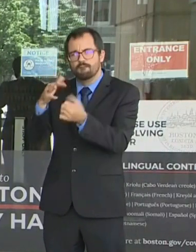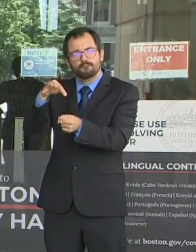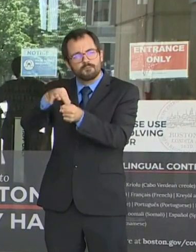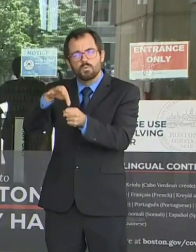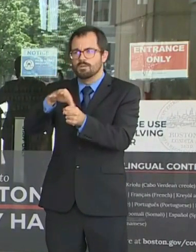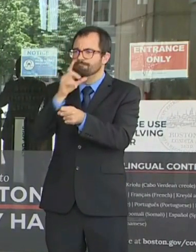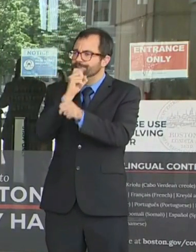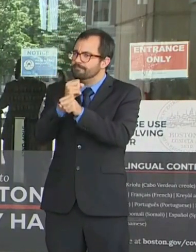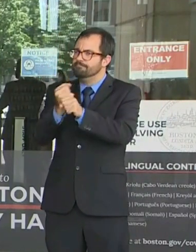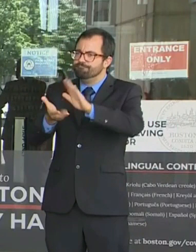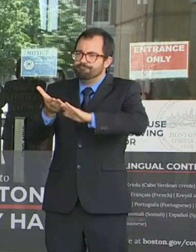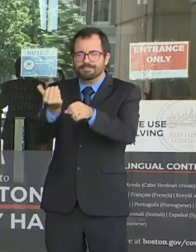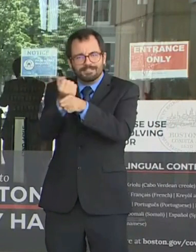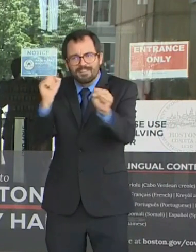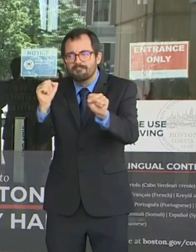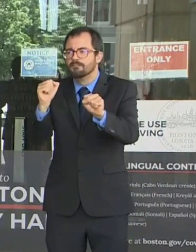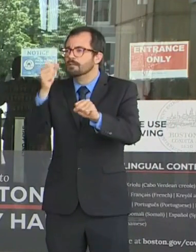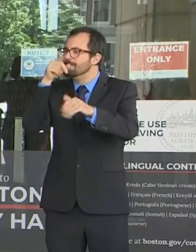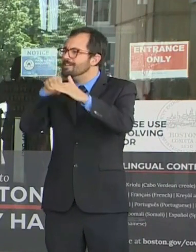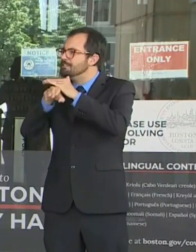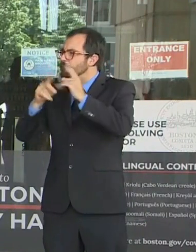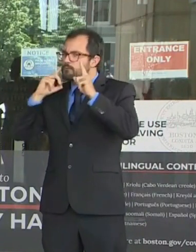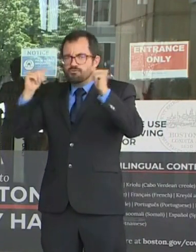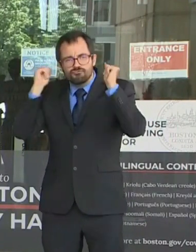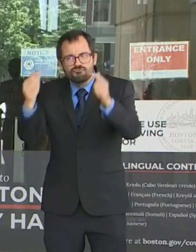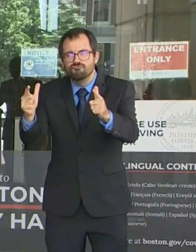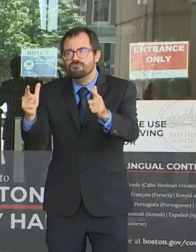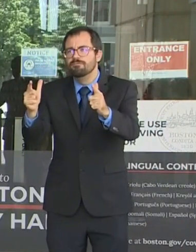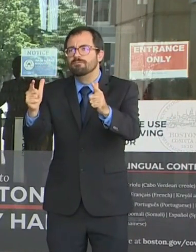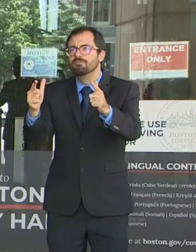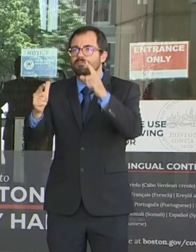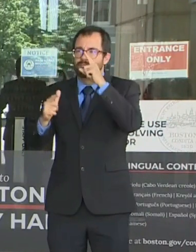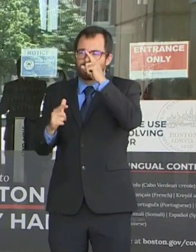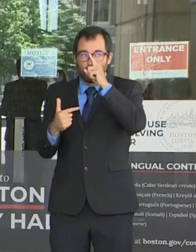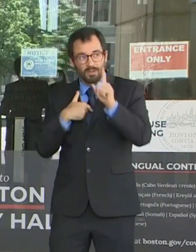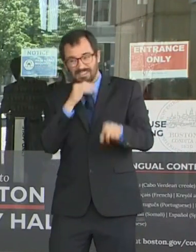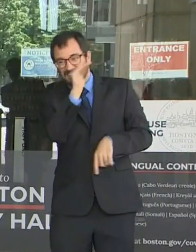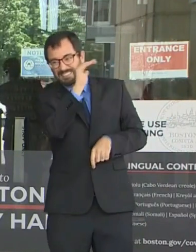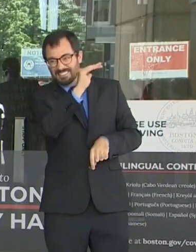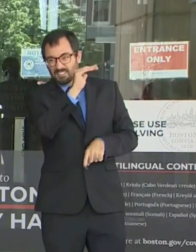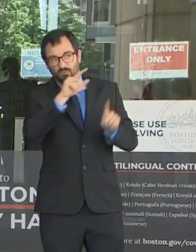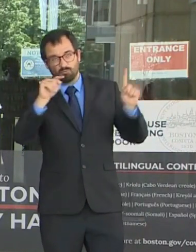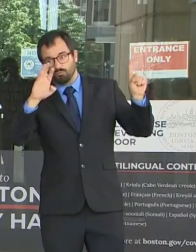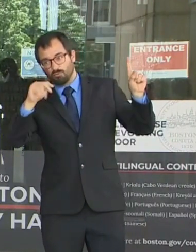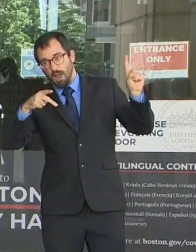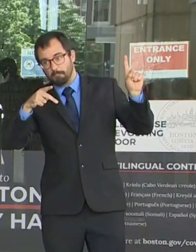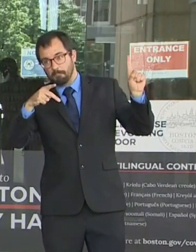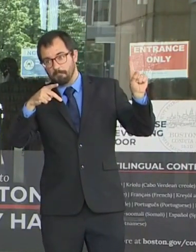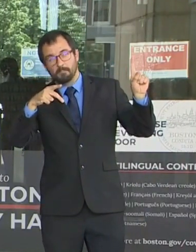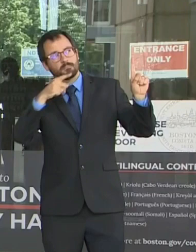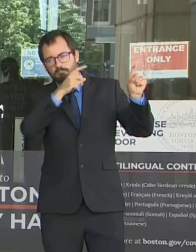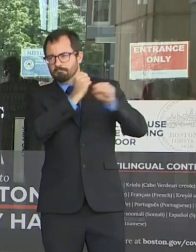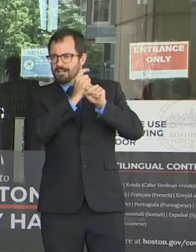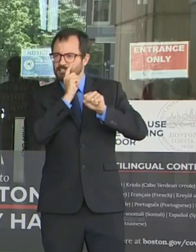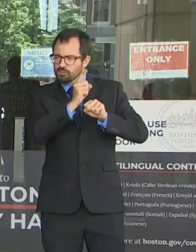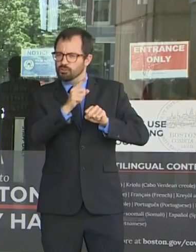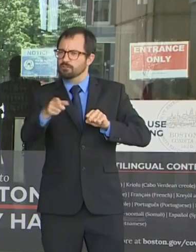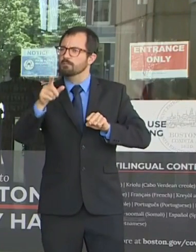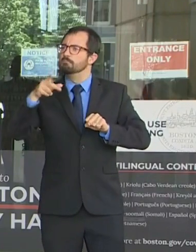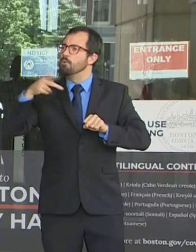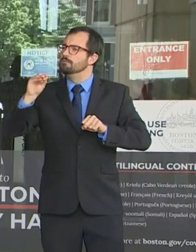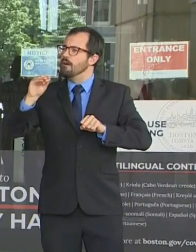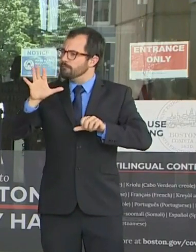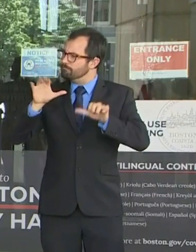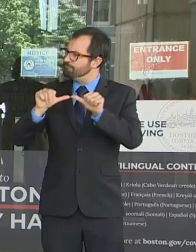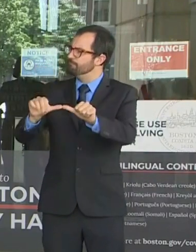Postal Service at this critical time. Postal workers, as I mentioned, have been the lifeline to many residents in this